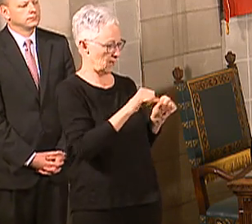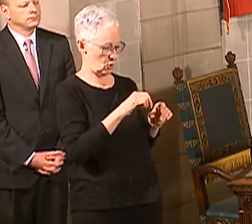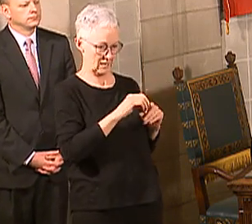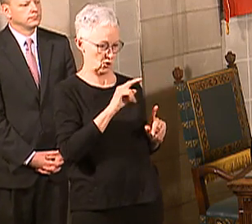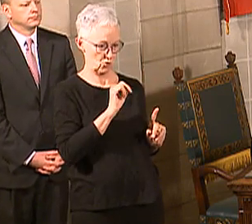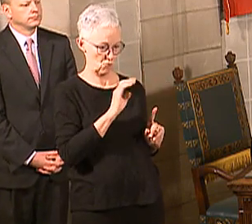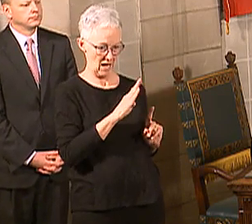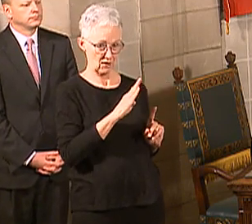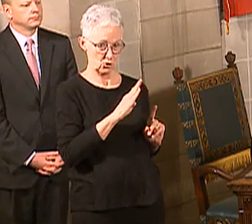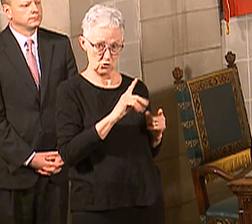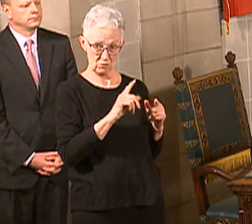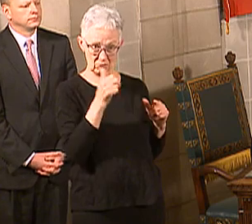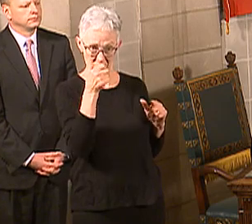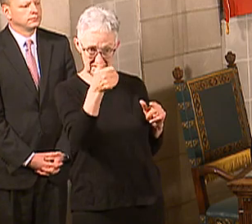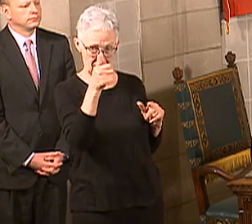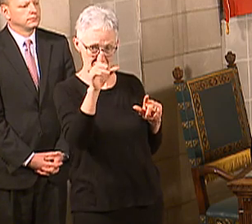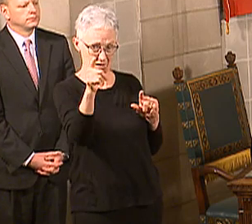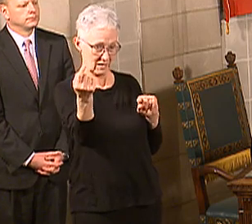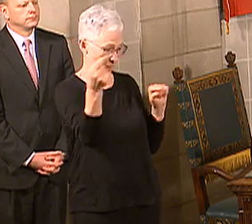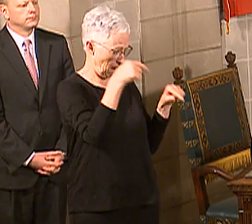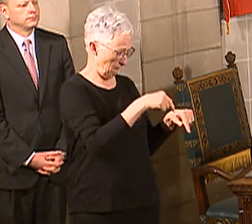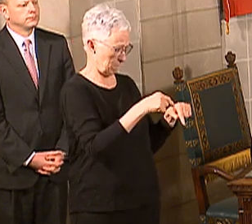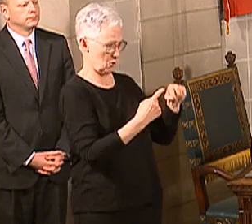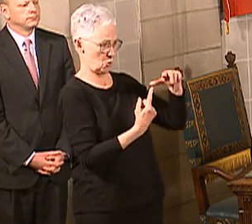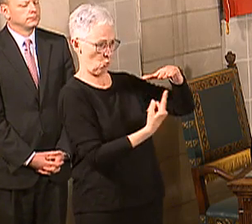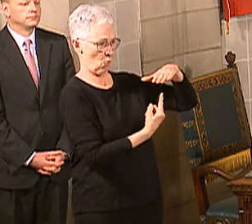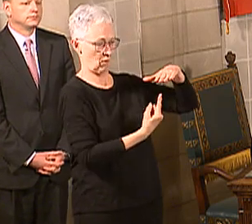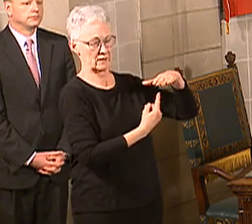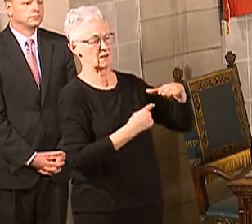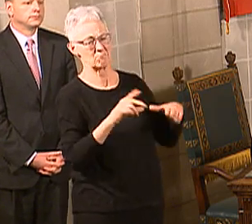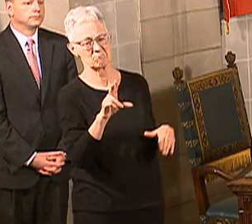or your non-essential travel during this emergency.